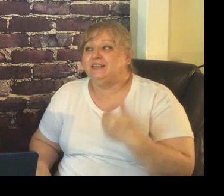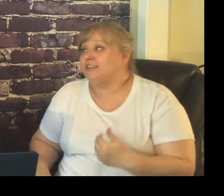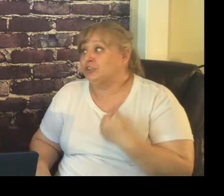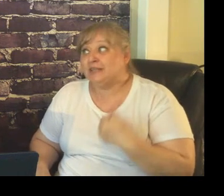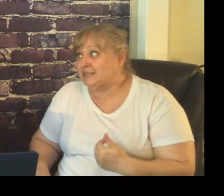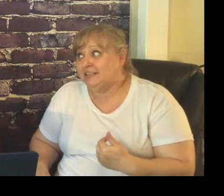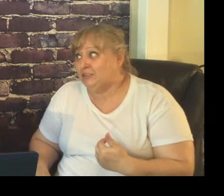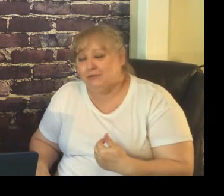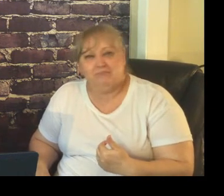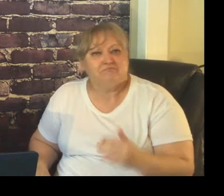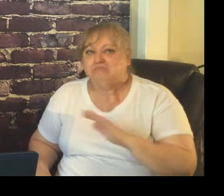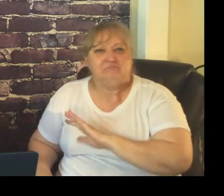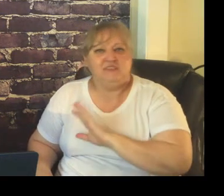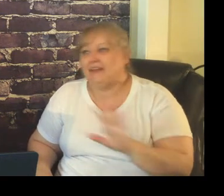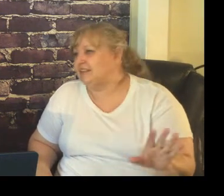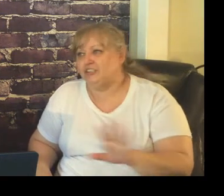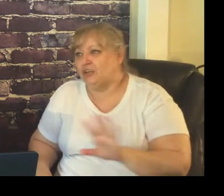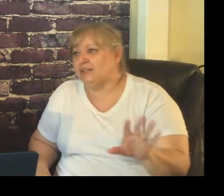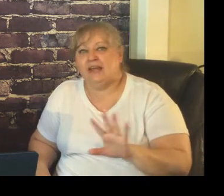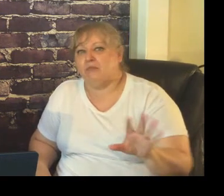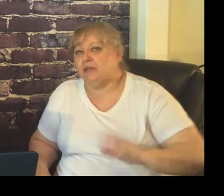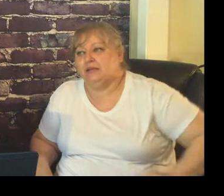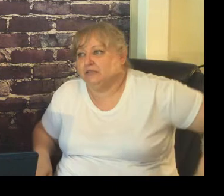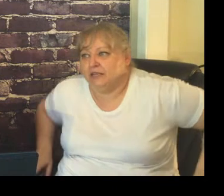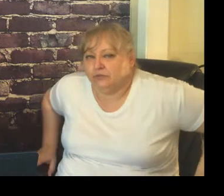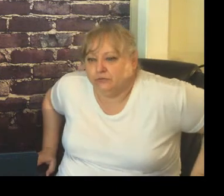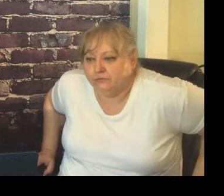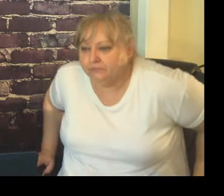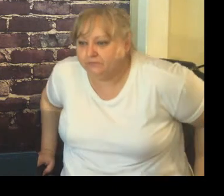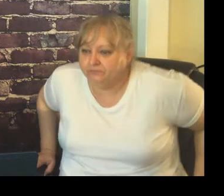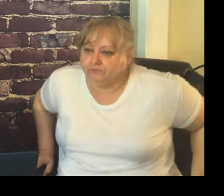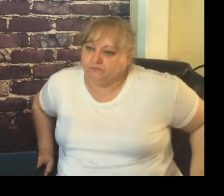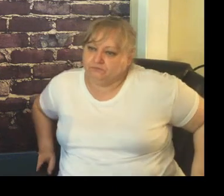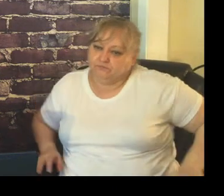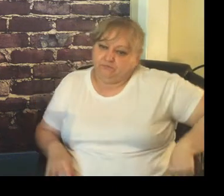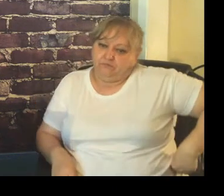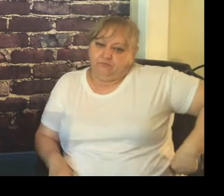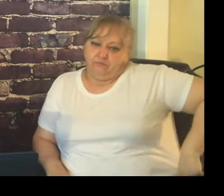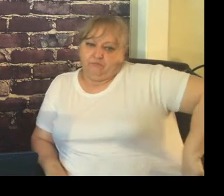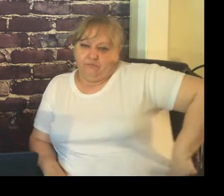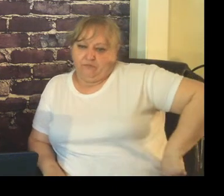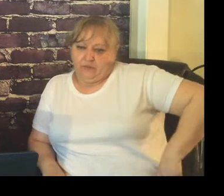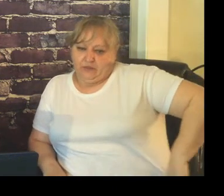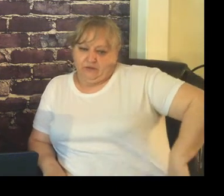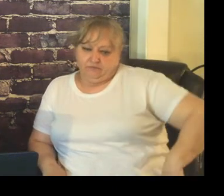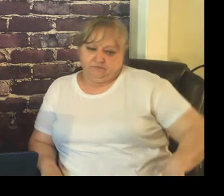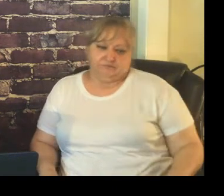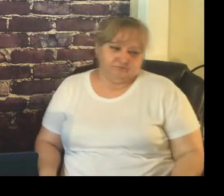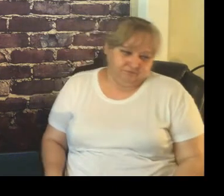not trusting you nothing is going to happen in the classroom and so that just leads me to say just be genuine with your students